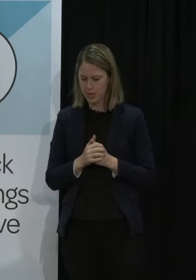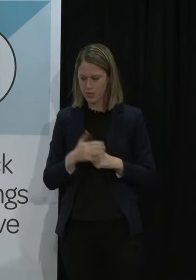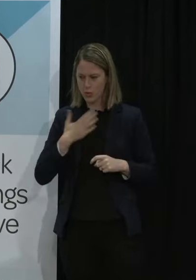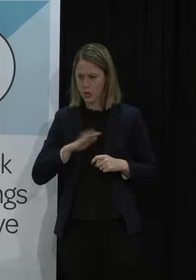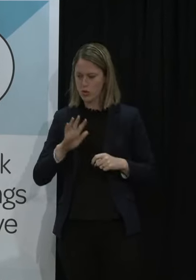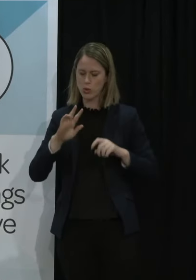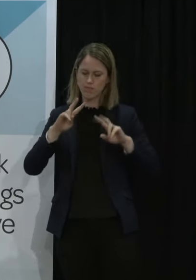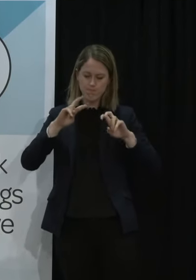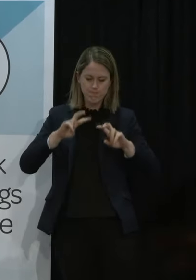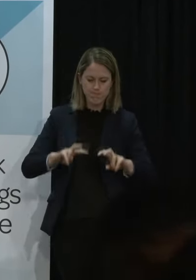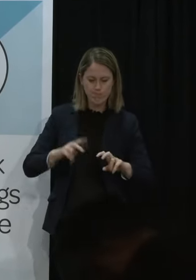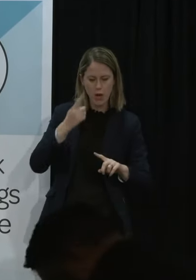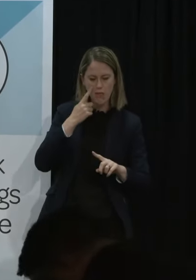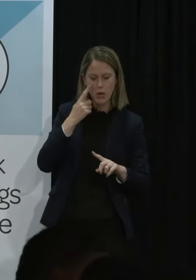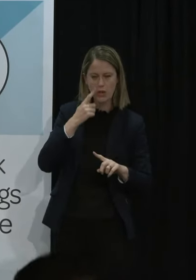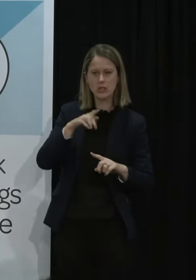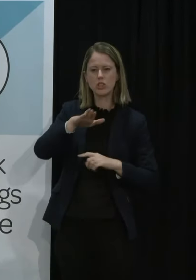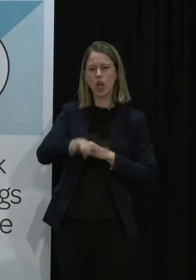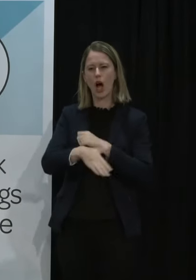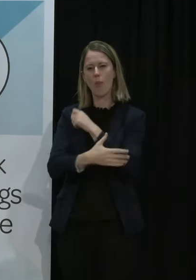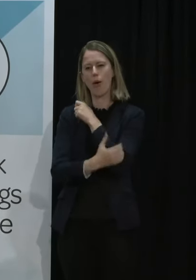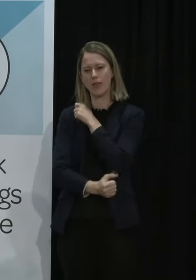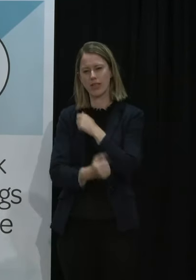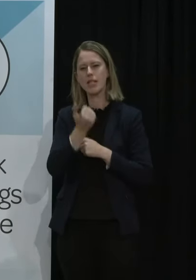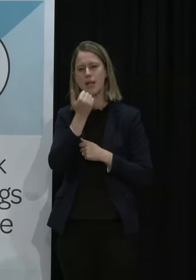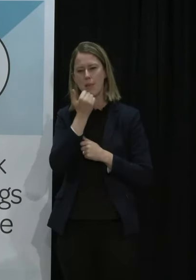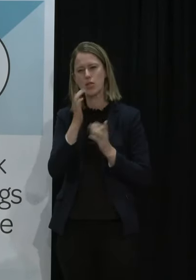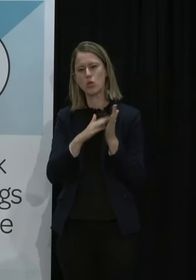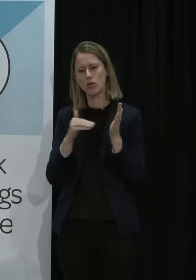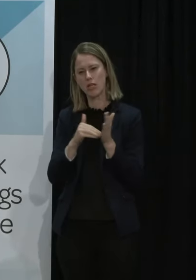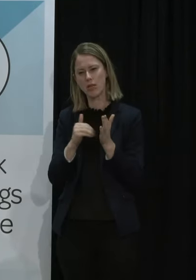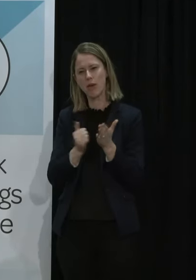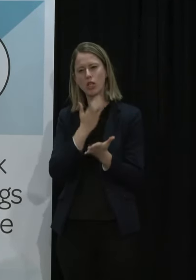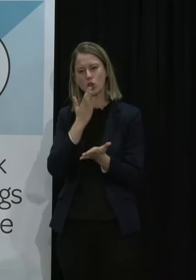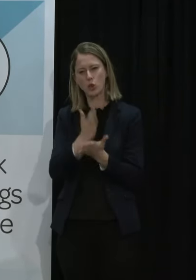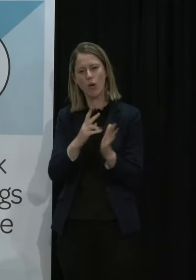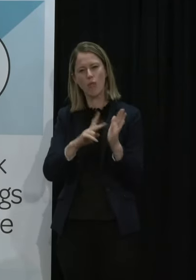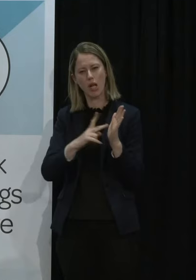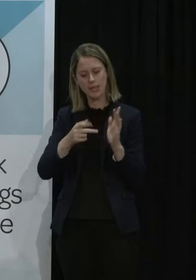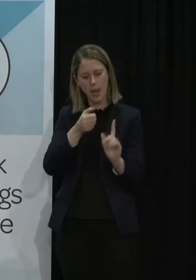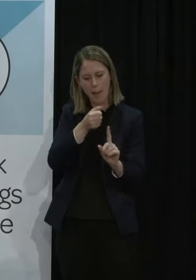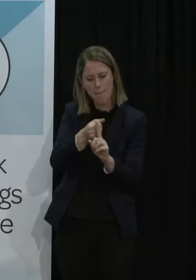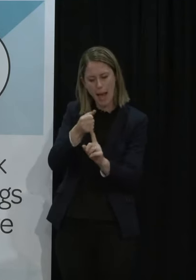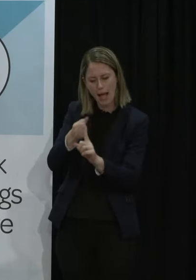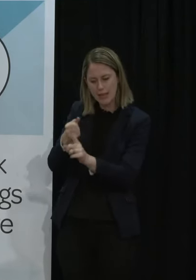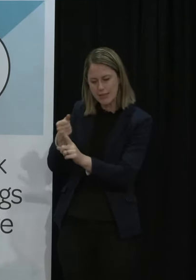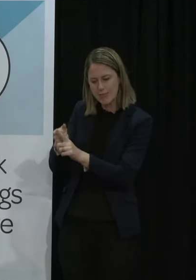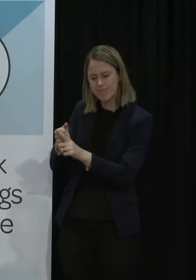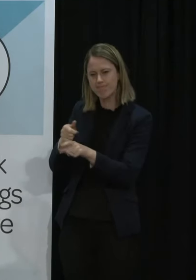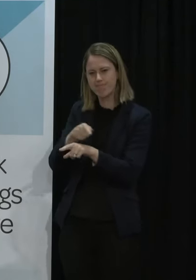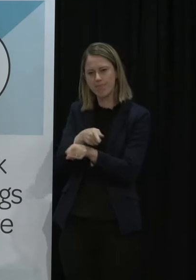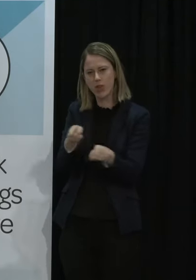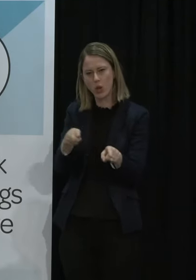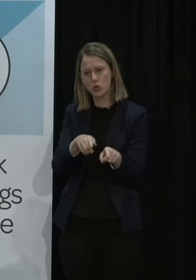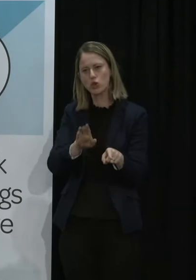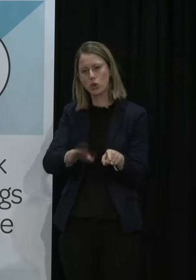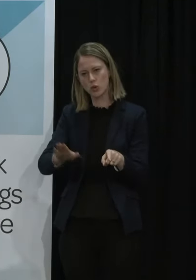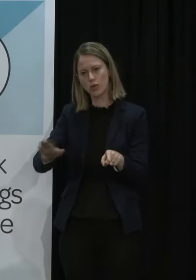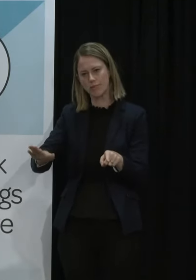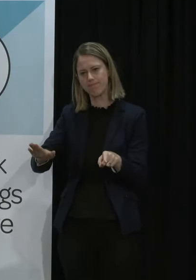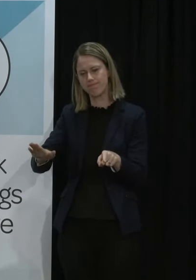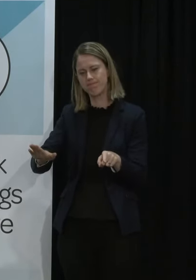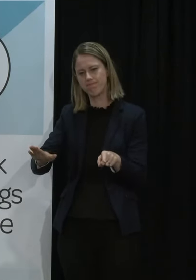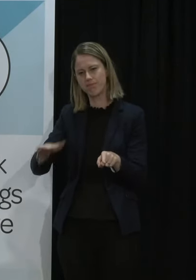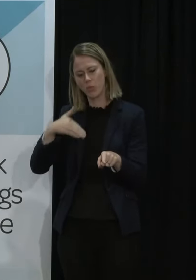dig down into our child poverty numbers in New Zealand so that we can make sure that our policies are making a difference to those children that we